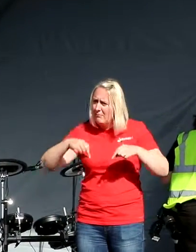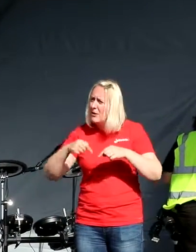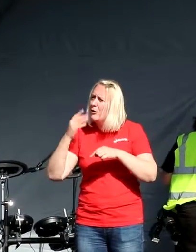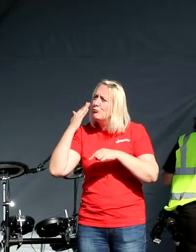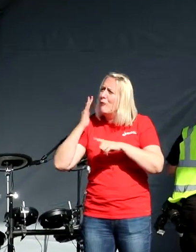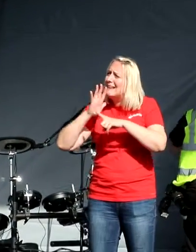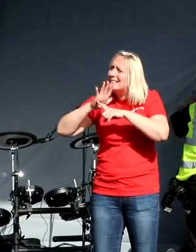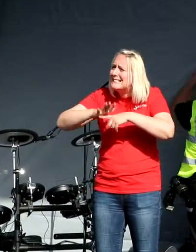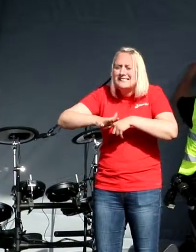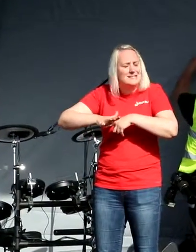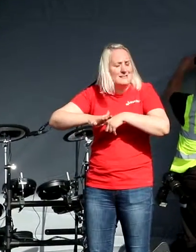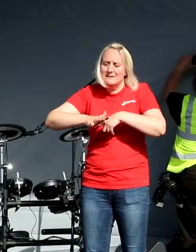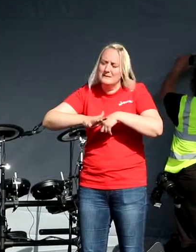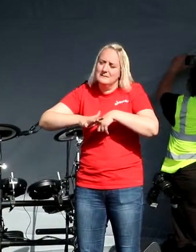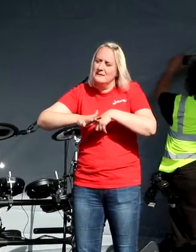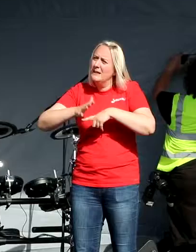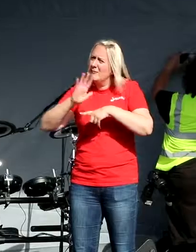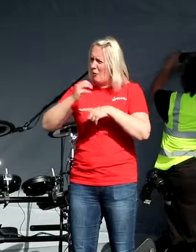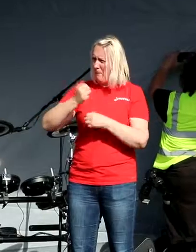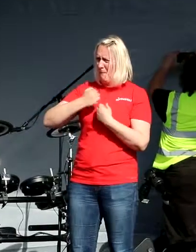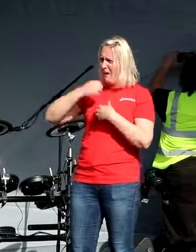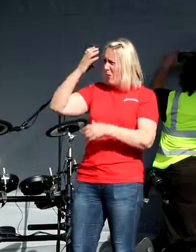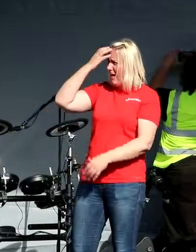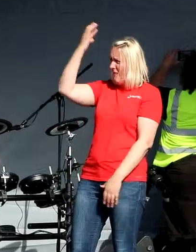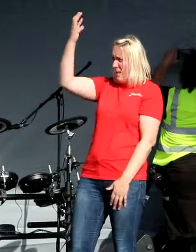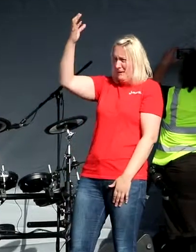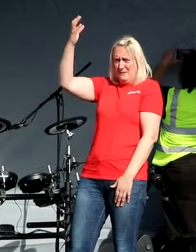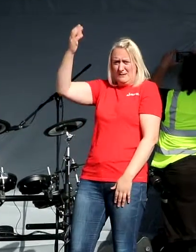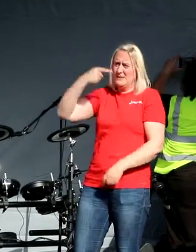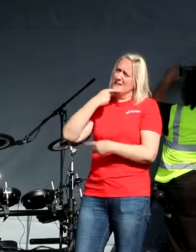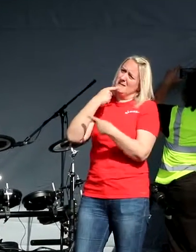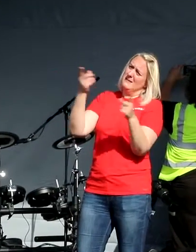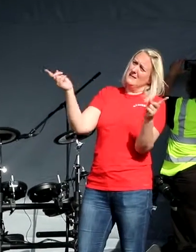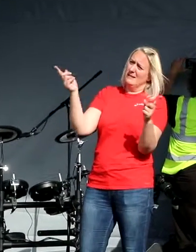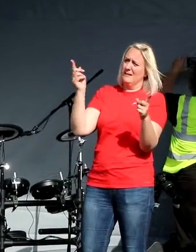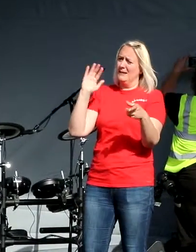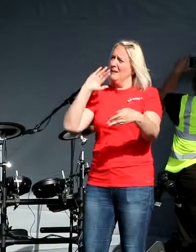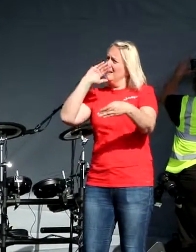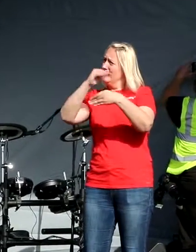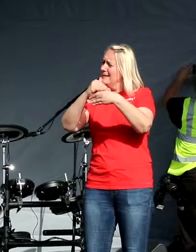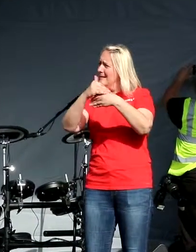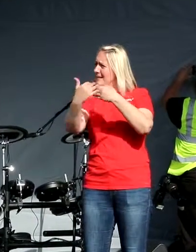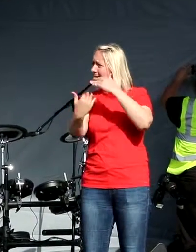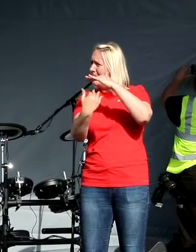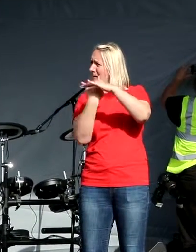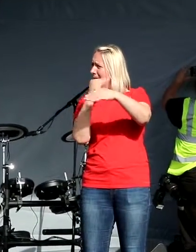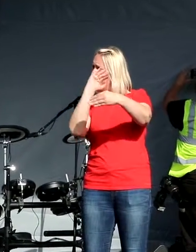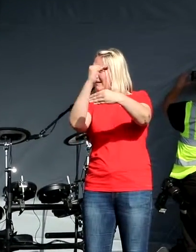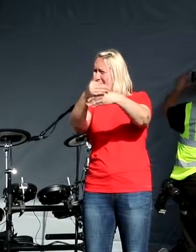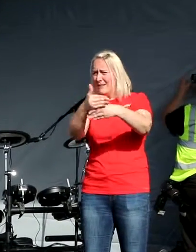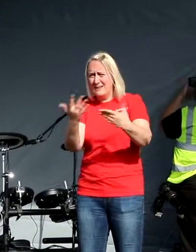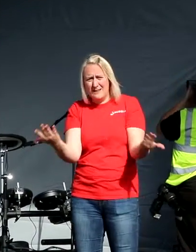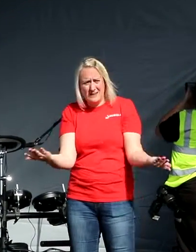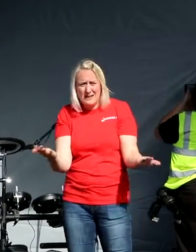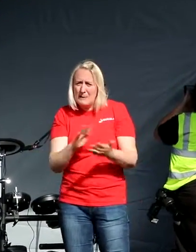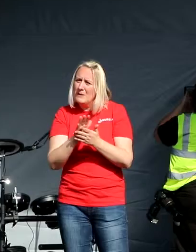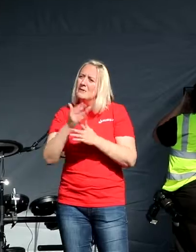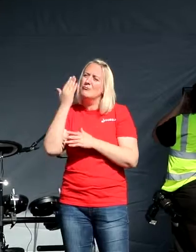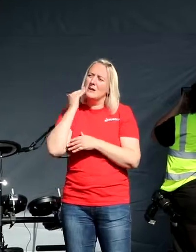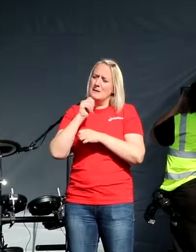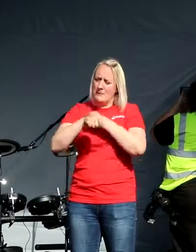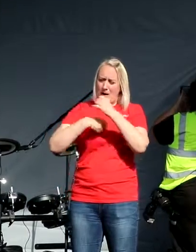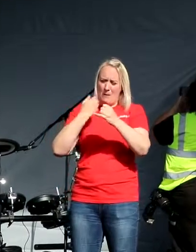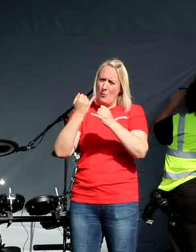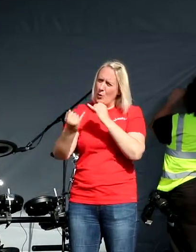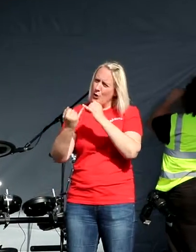everywhere. It's coming from governments, from state institutions who are making this racism worse and worse.